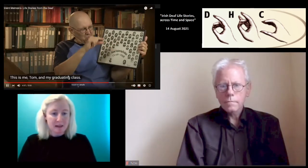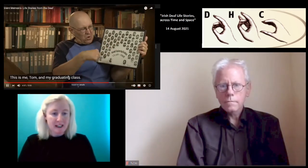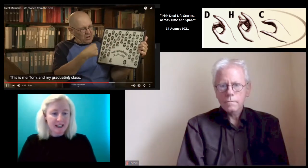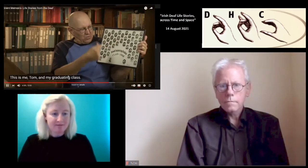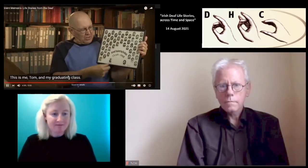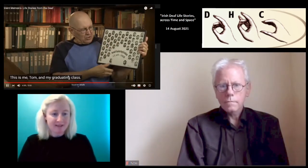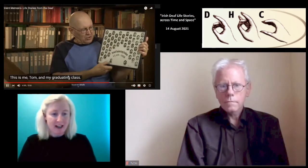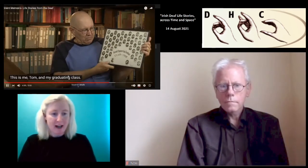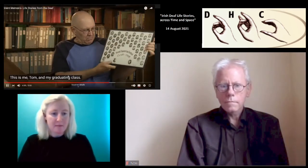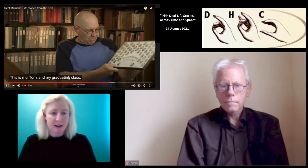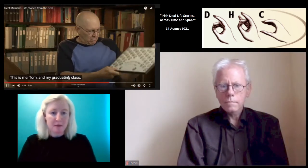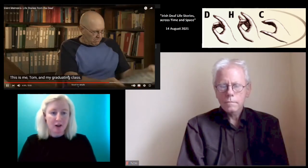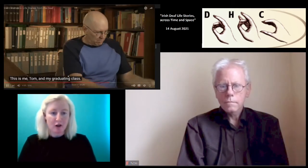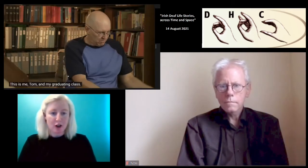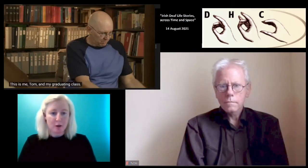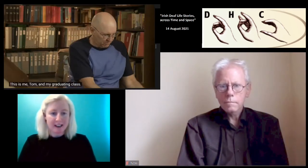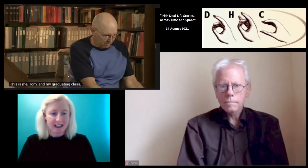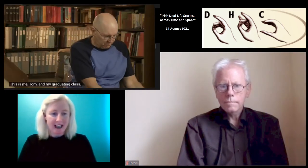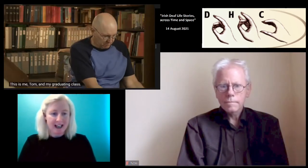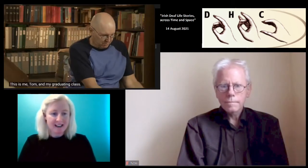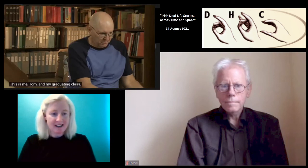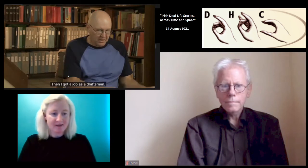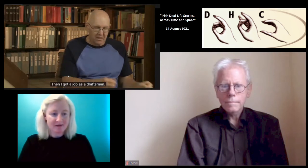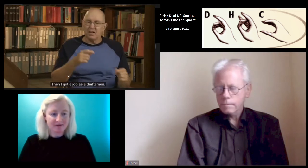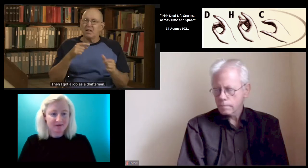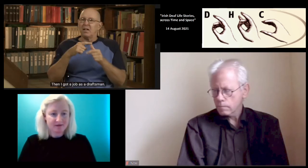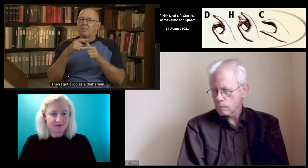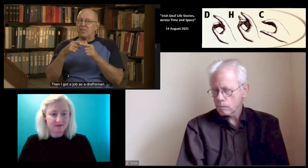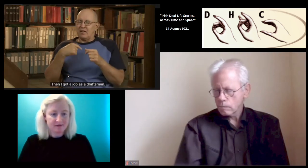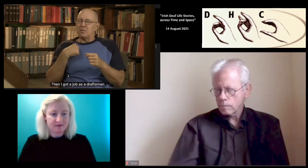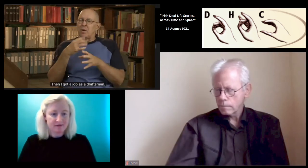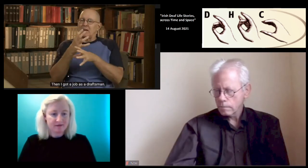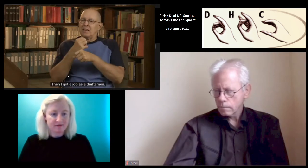This is me, Tom, in my graduating class.